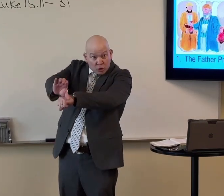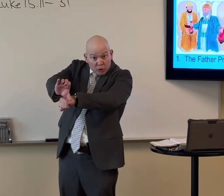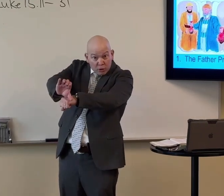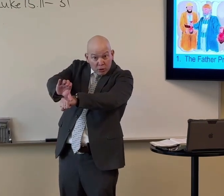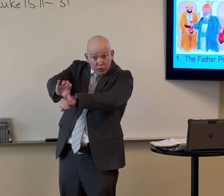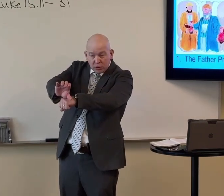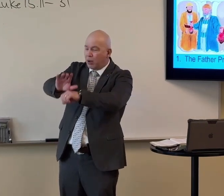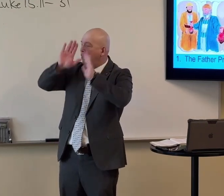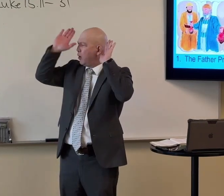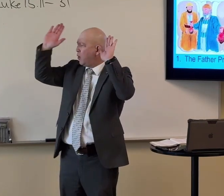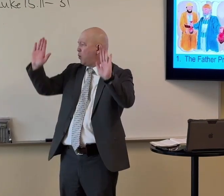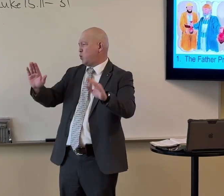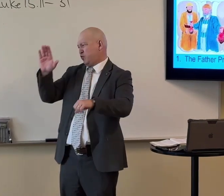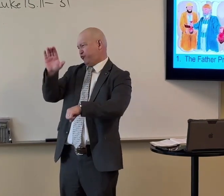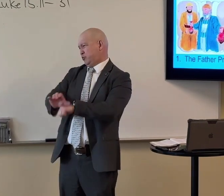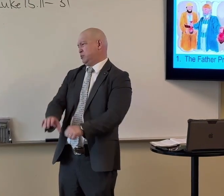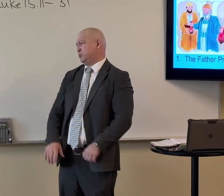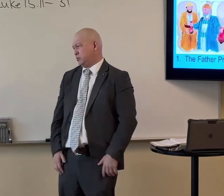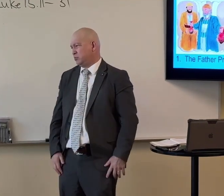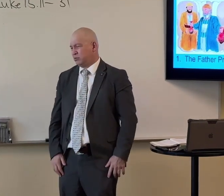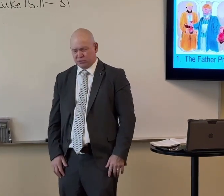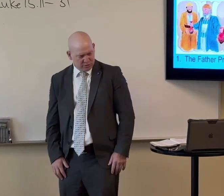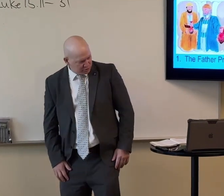You have a church. You have a wonderful church.